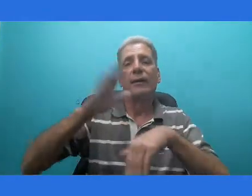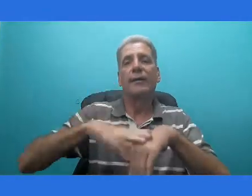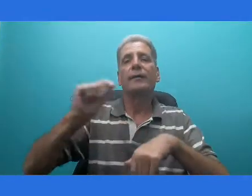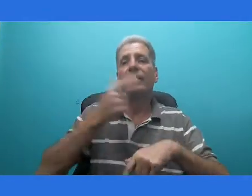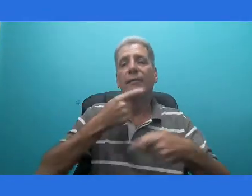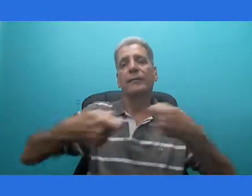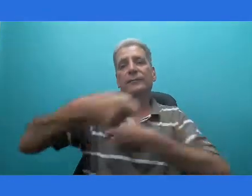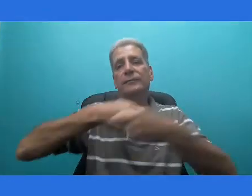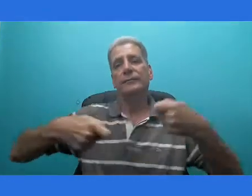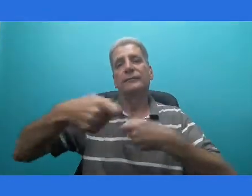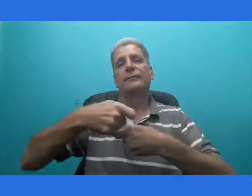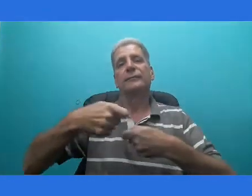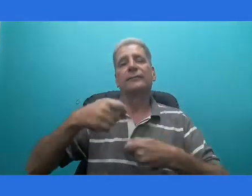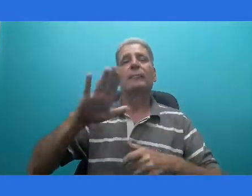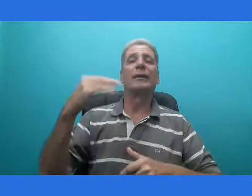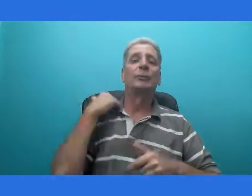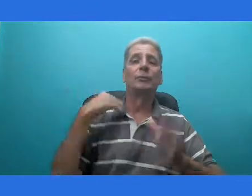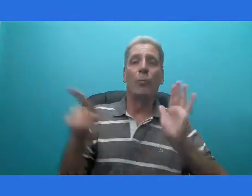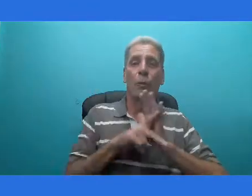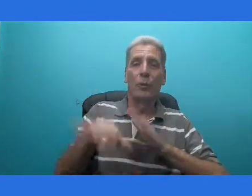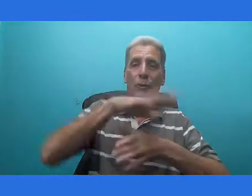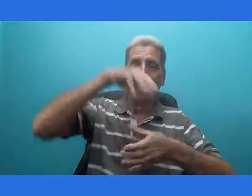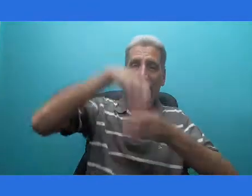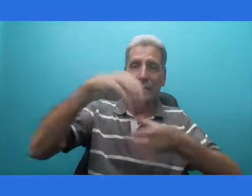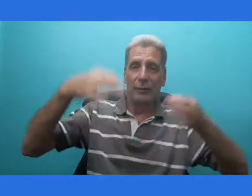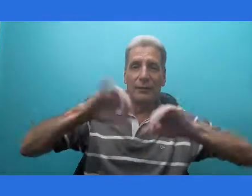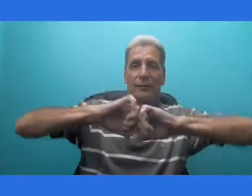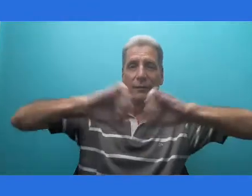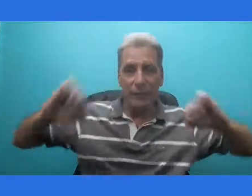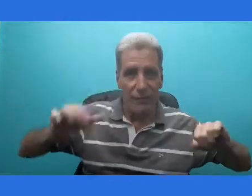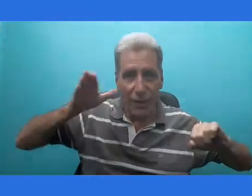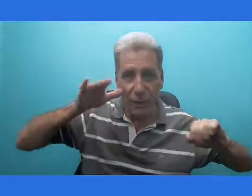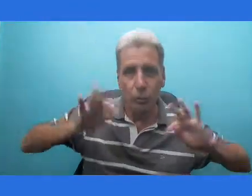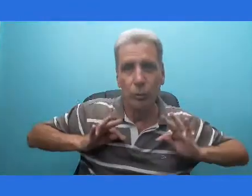Alright, them But when it goes. What's wrong you?